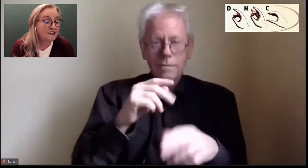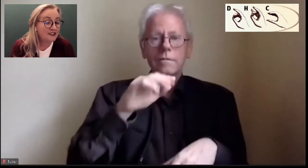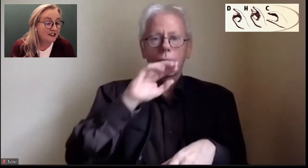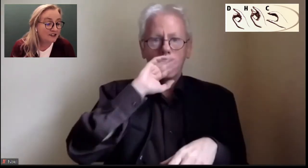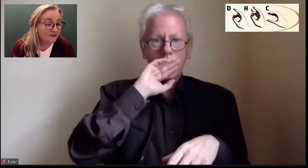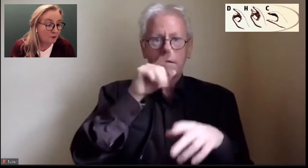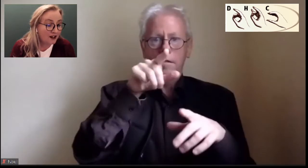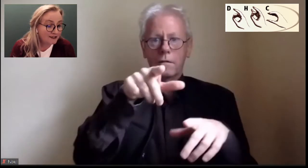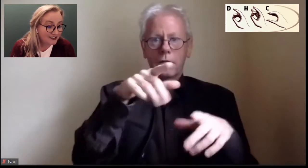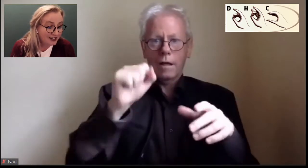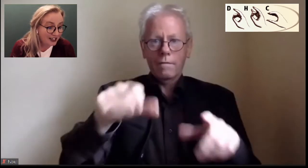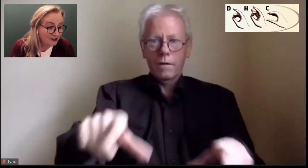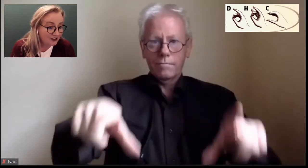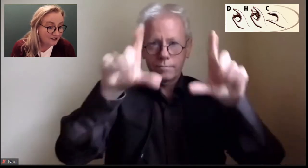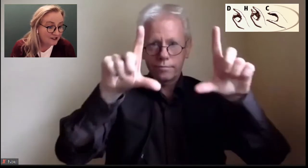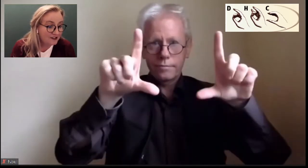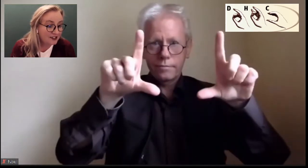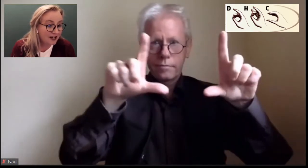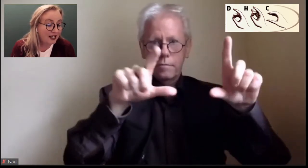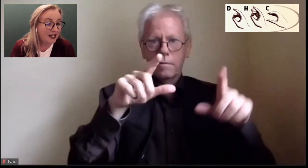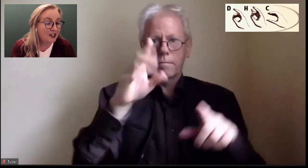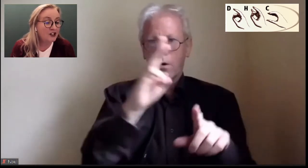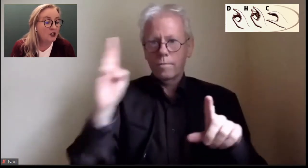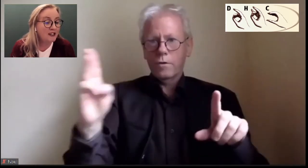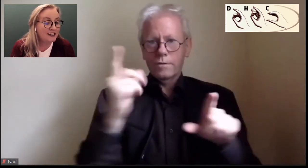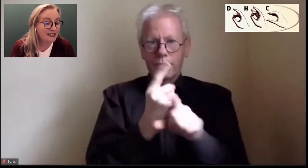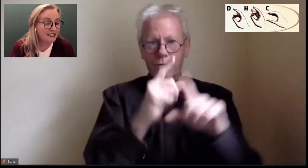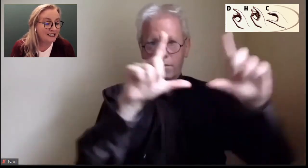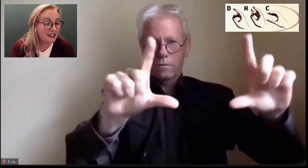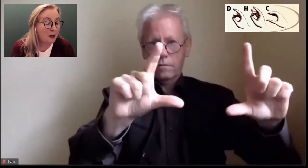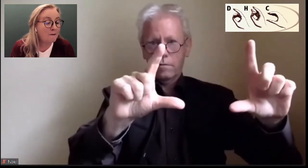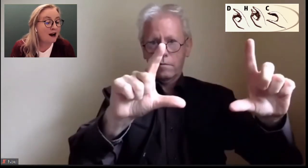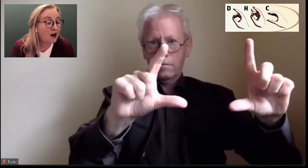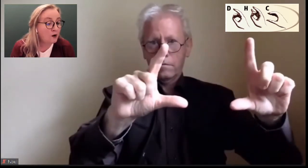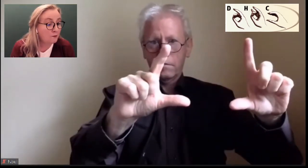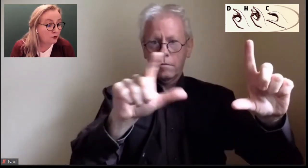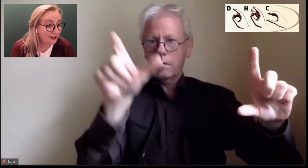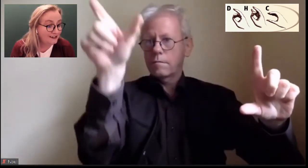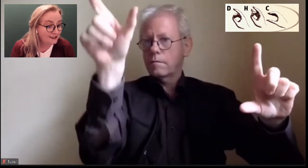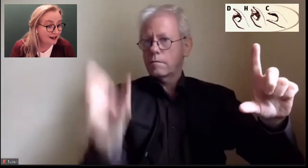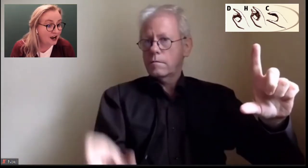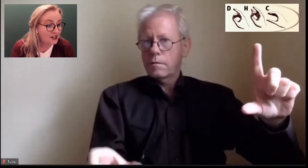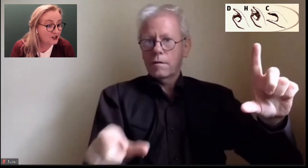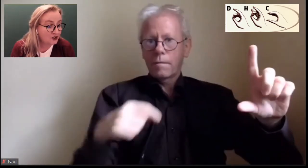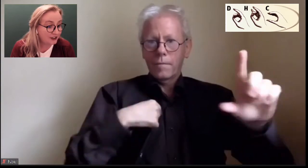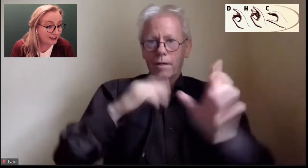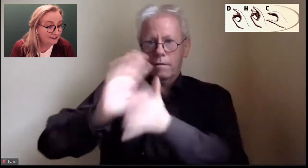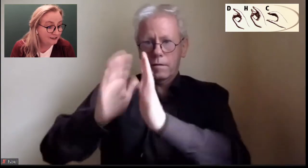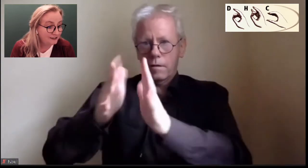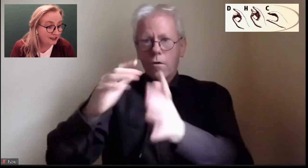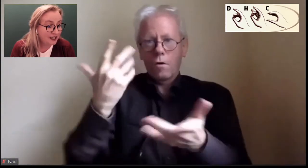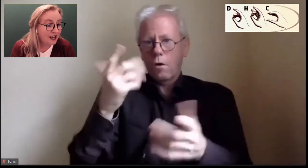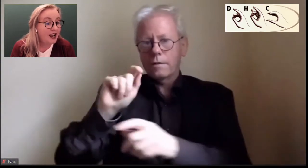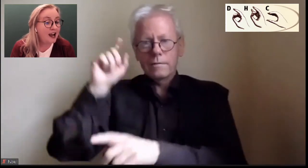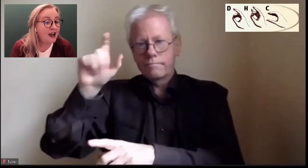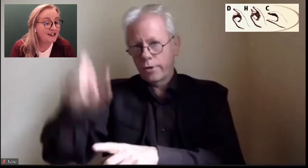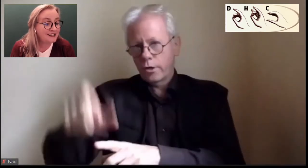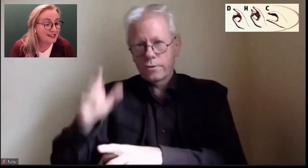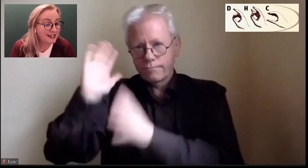At the start of the presentations, you will see the PowerPoint on screen,